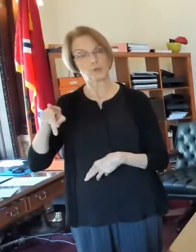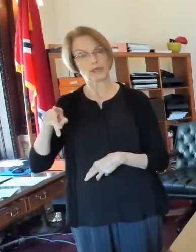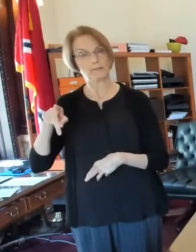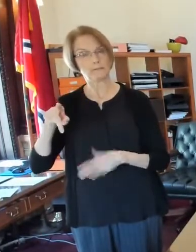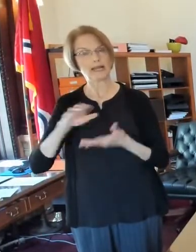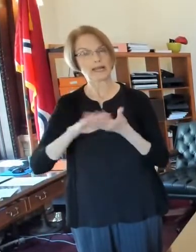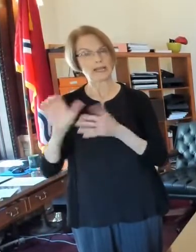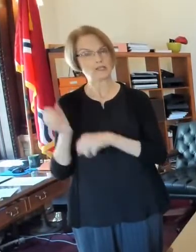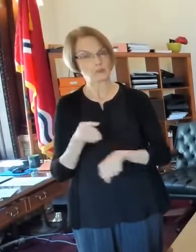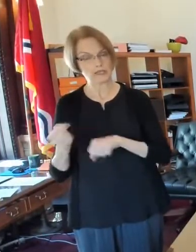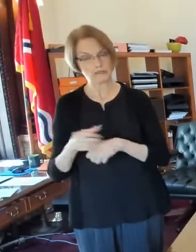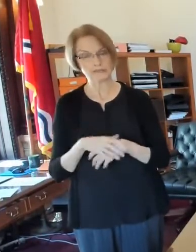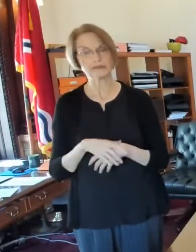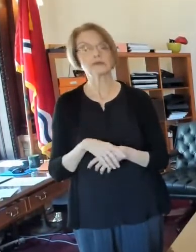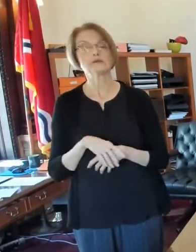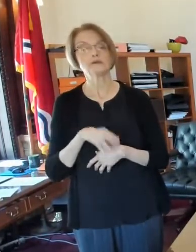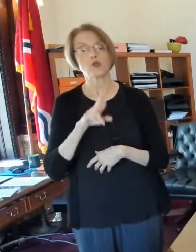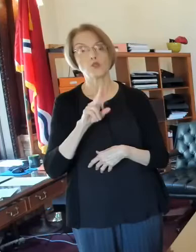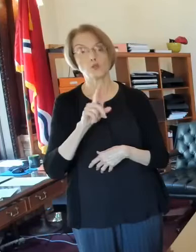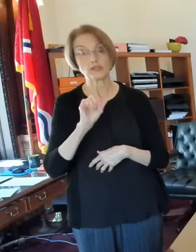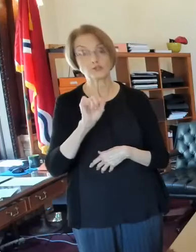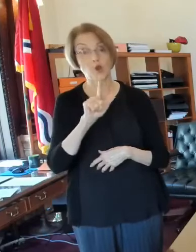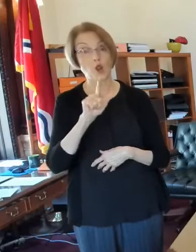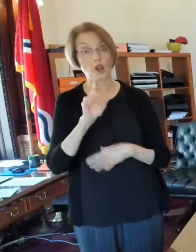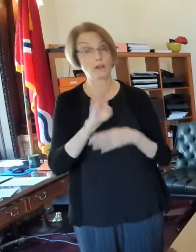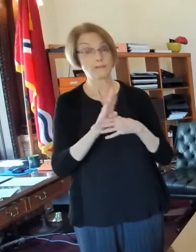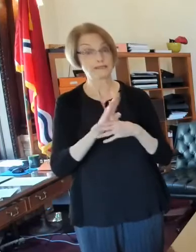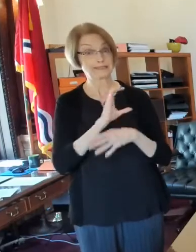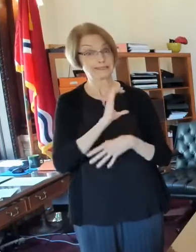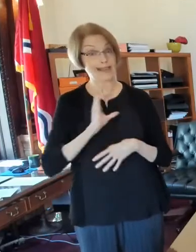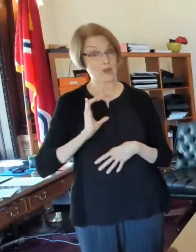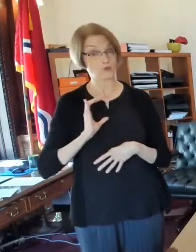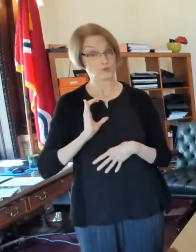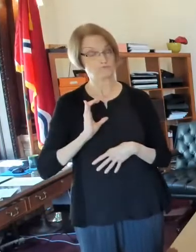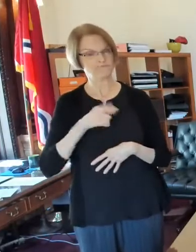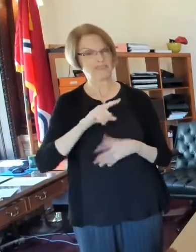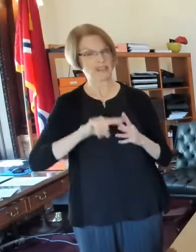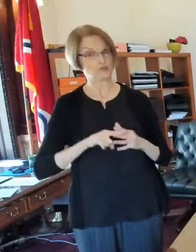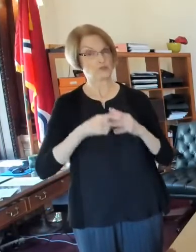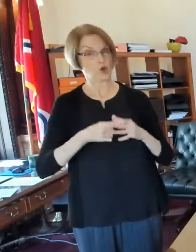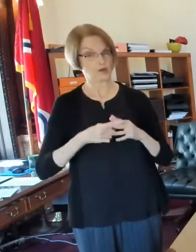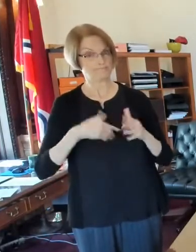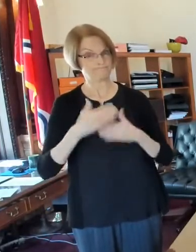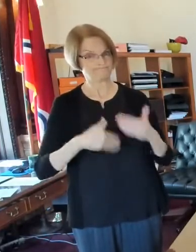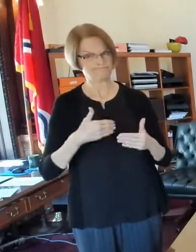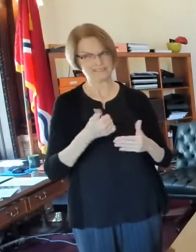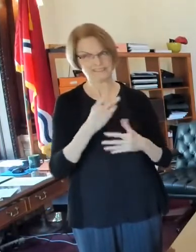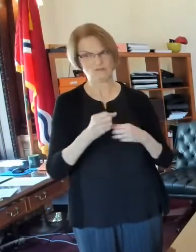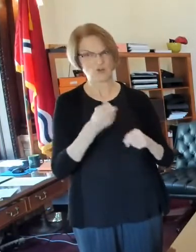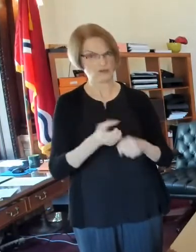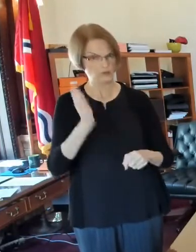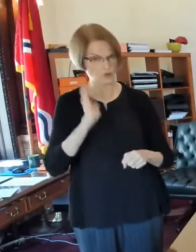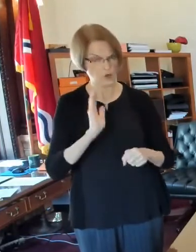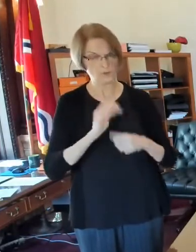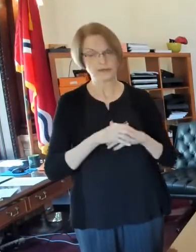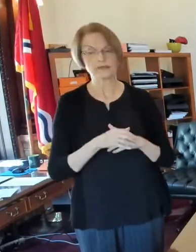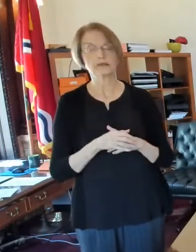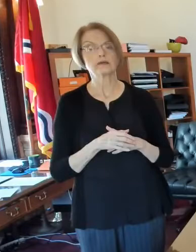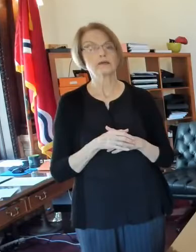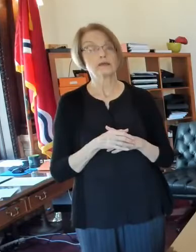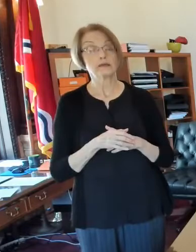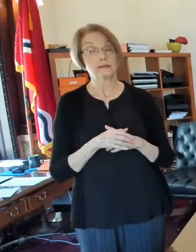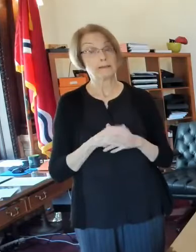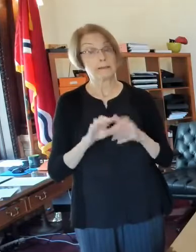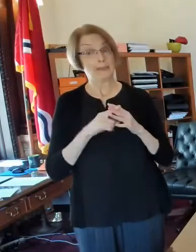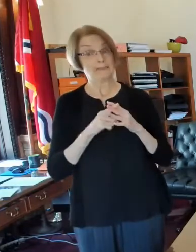this is a partnership between the regional business council who really initiated this several years ago. And initially